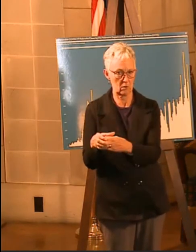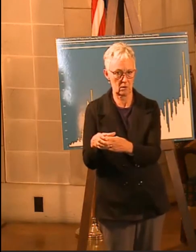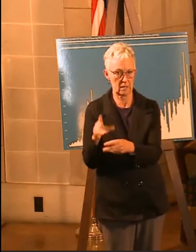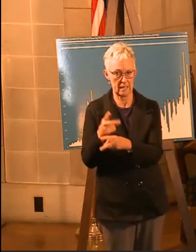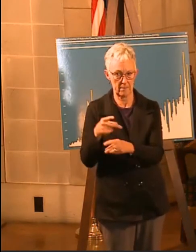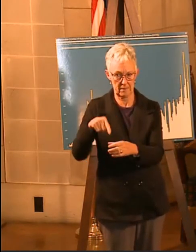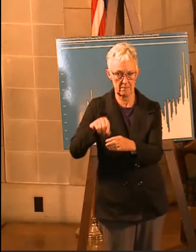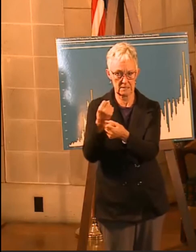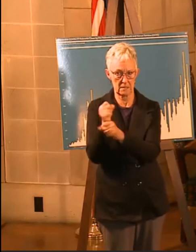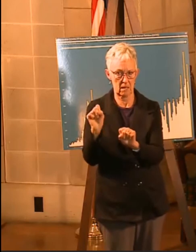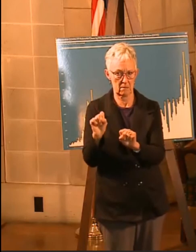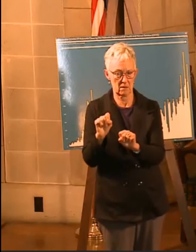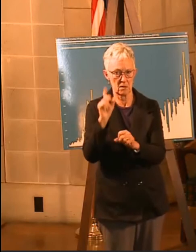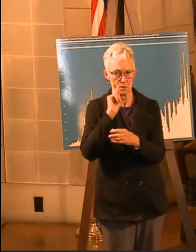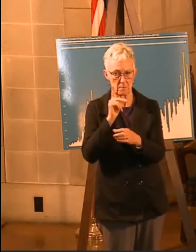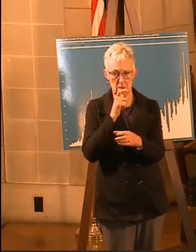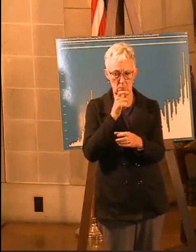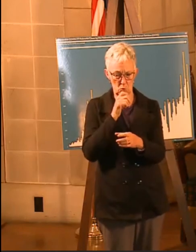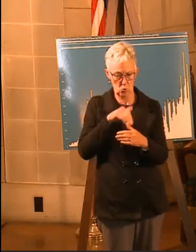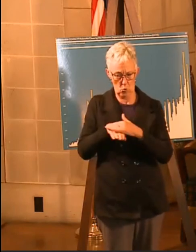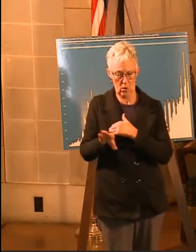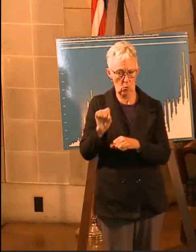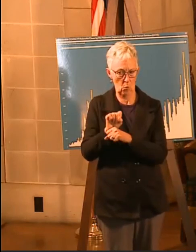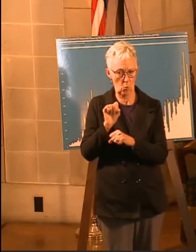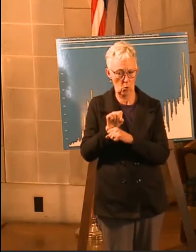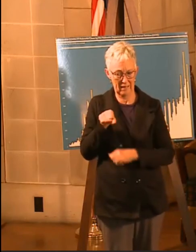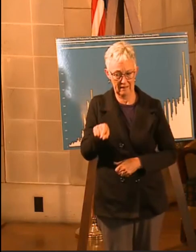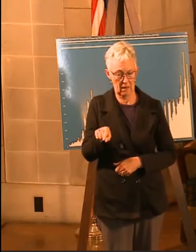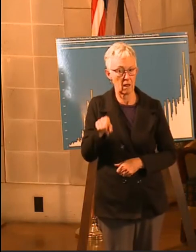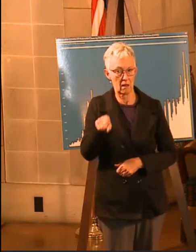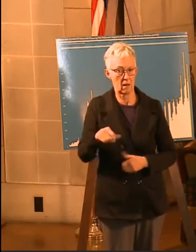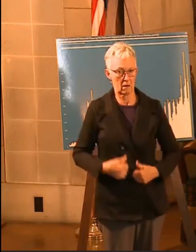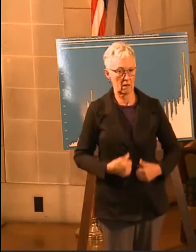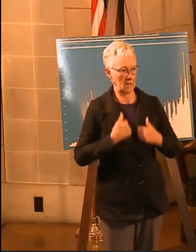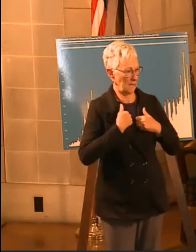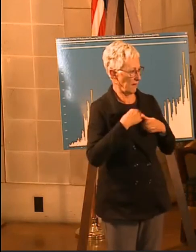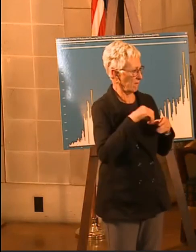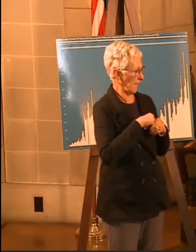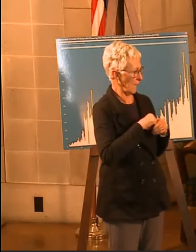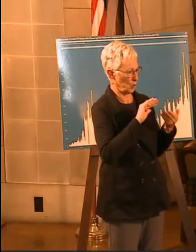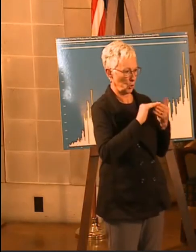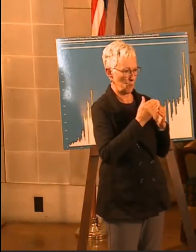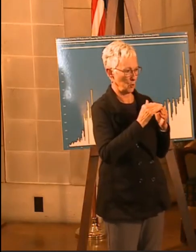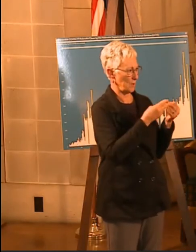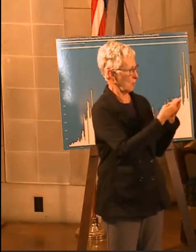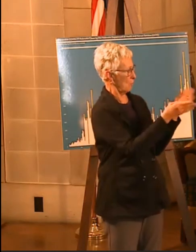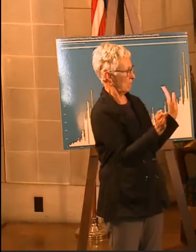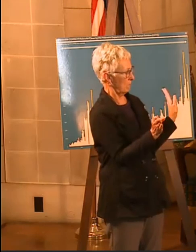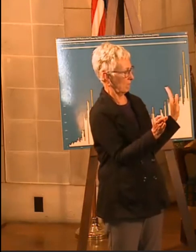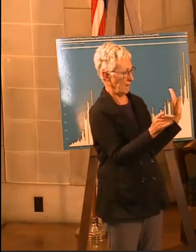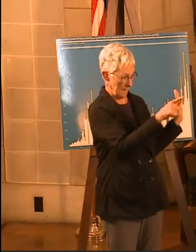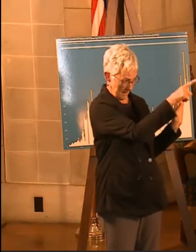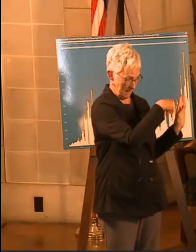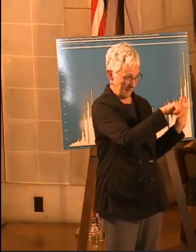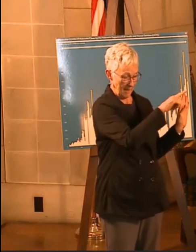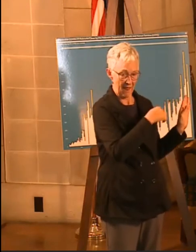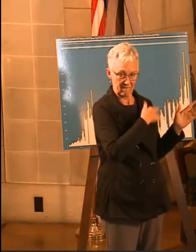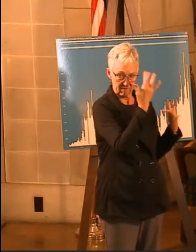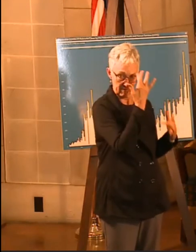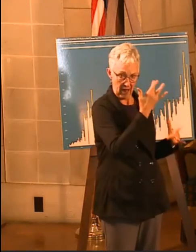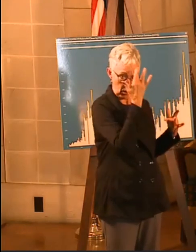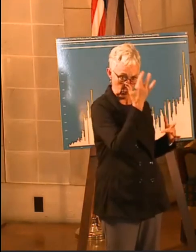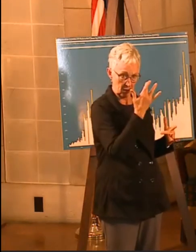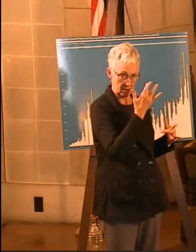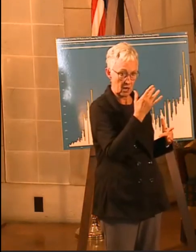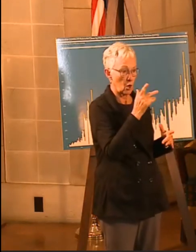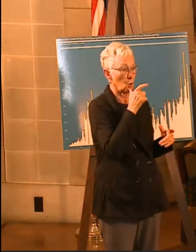So the people who work in those facilities live in the community. And if there's widespread virus in the community, those folks are going